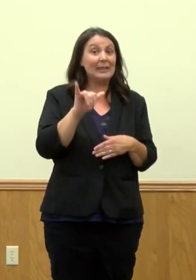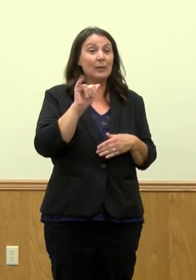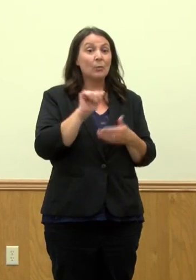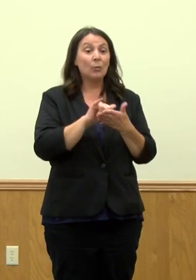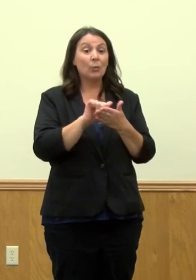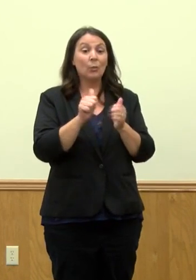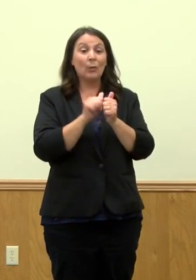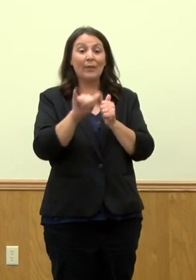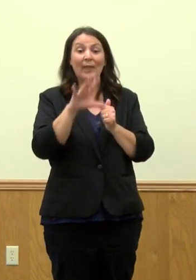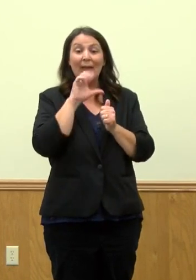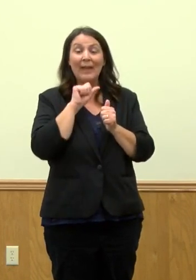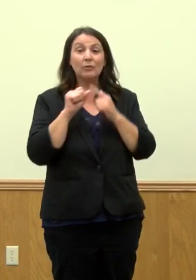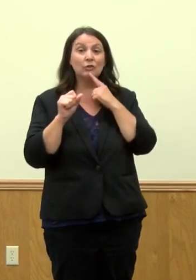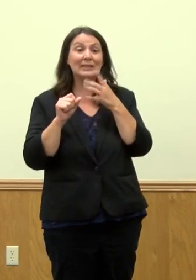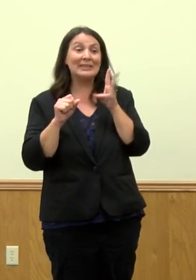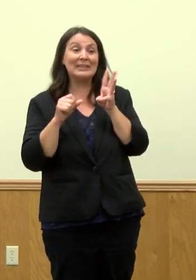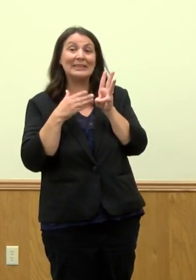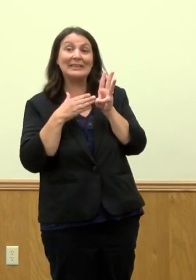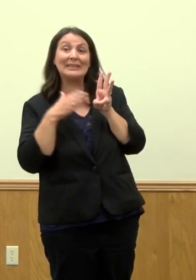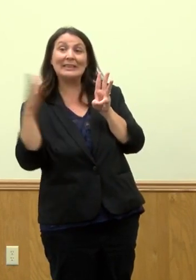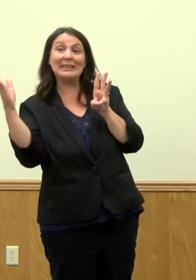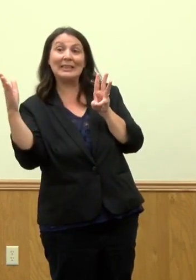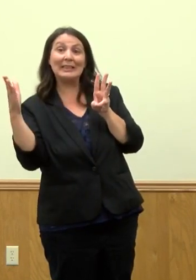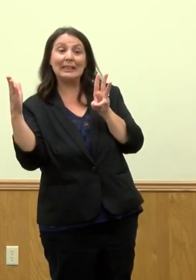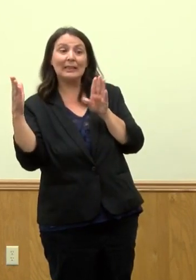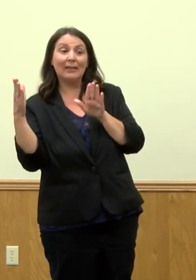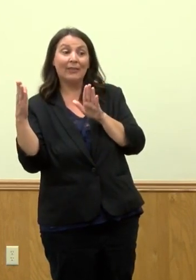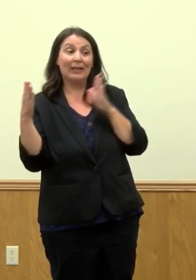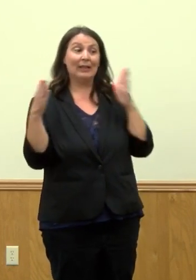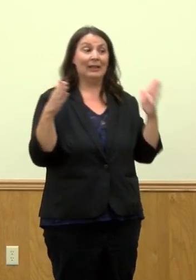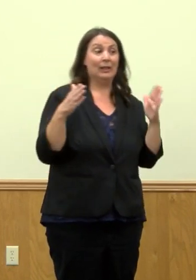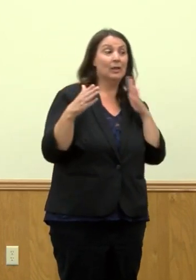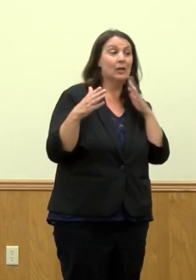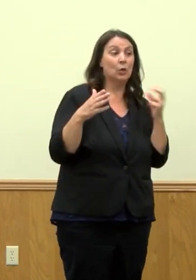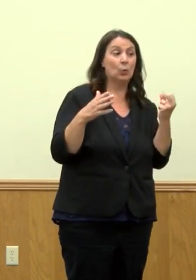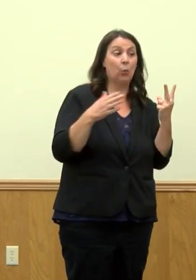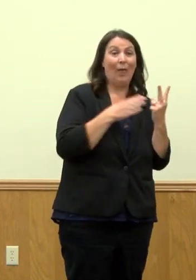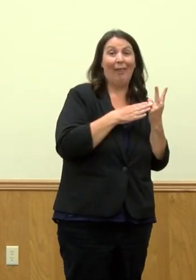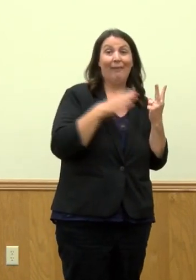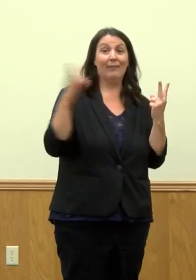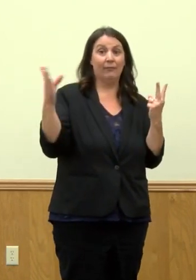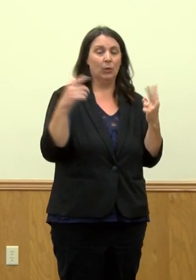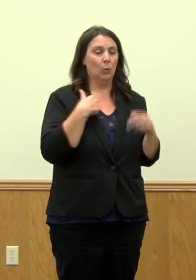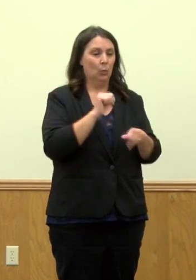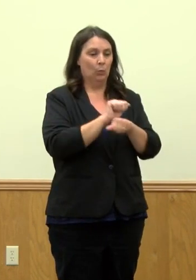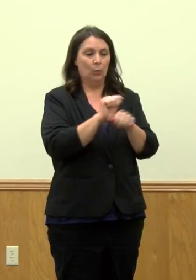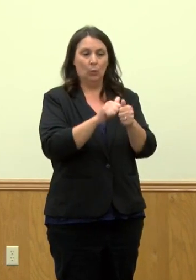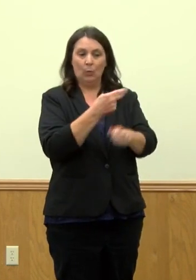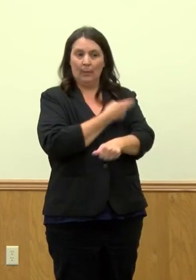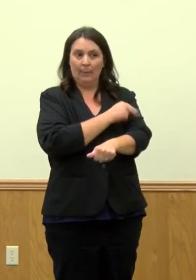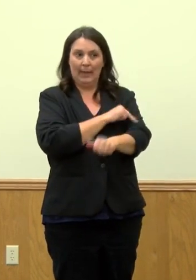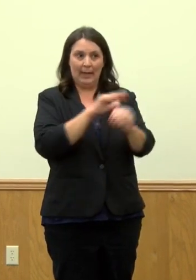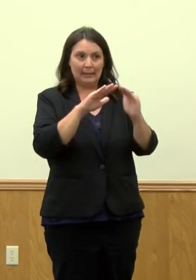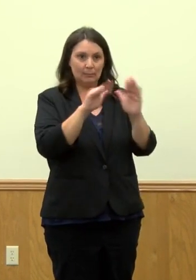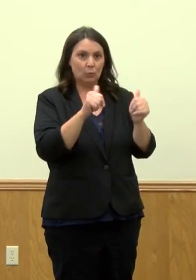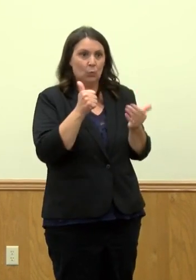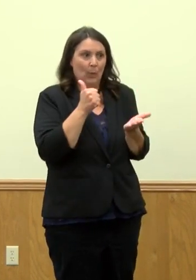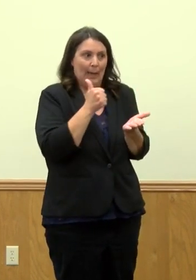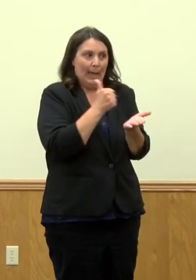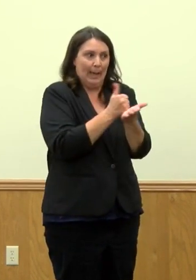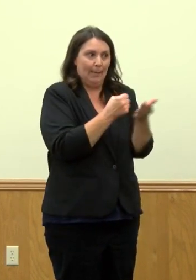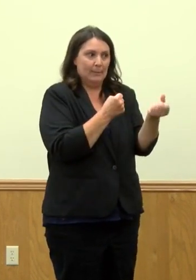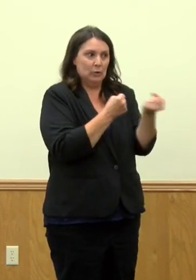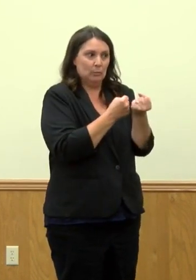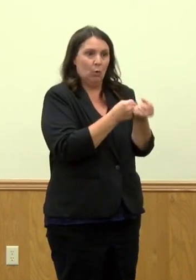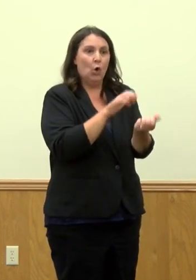to 16 and when it dropped to 12 for Pfizer. We really worked with our hospital systems to go in and help support